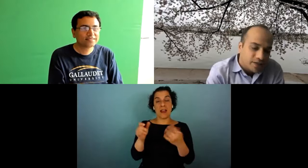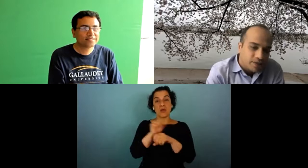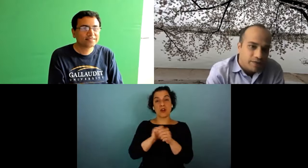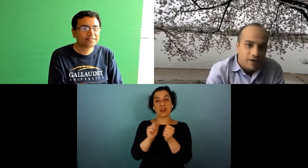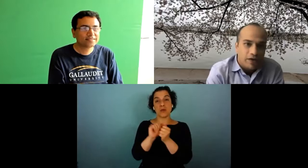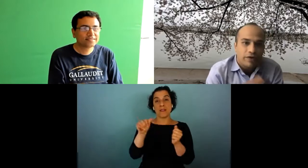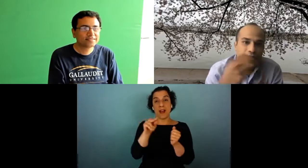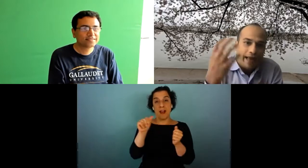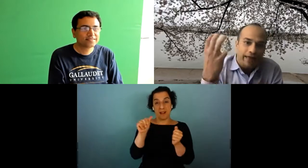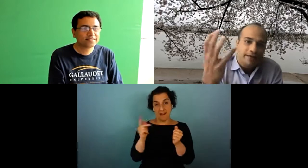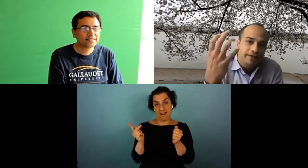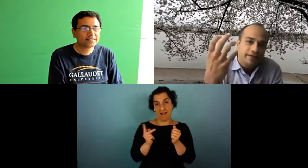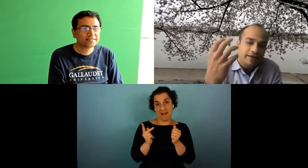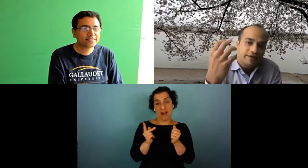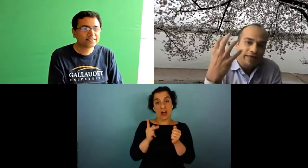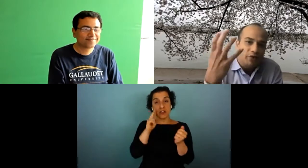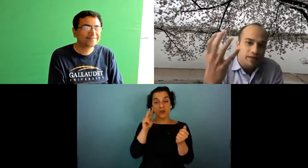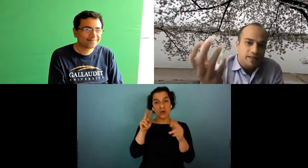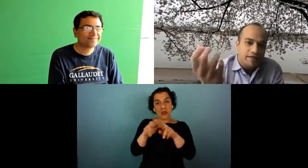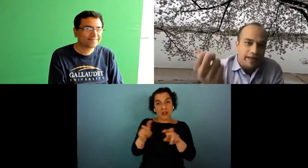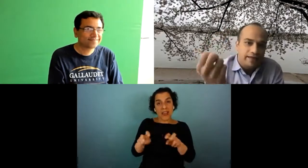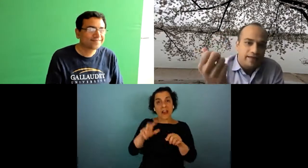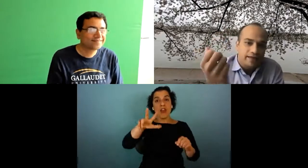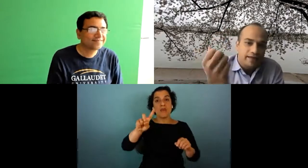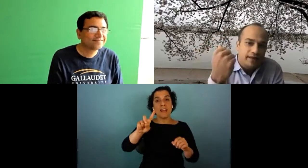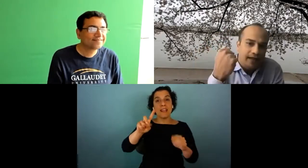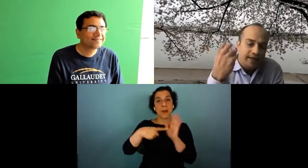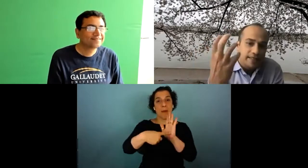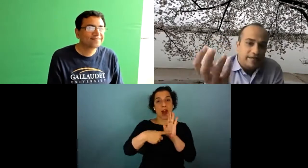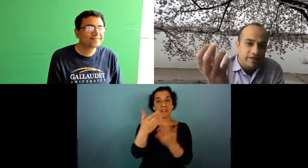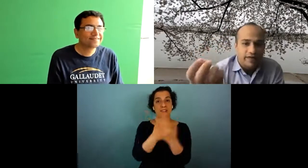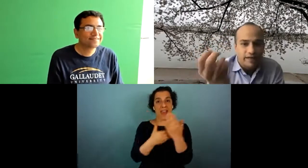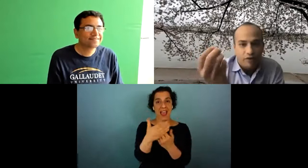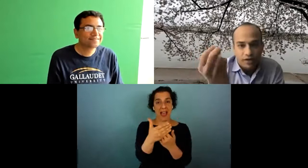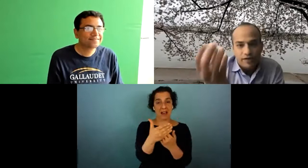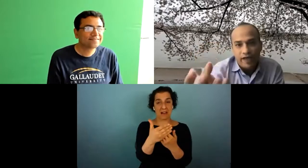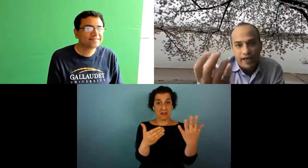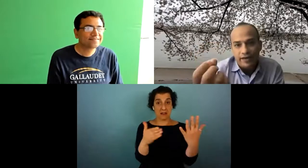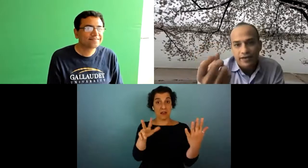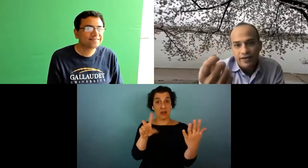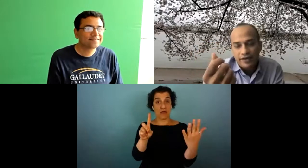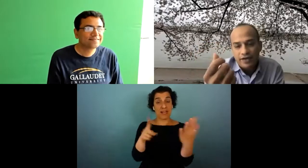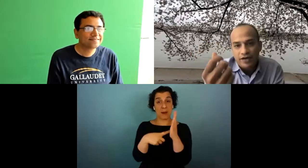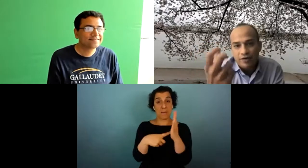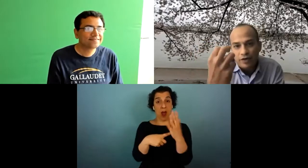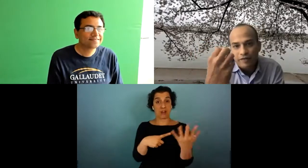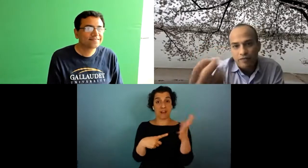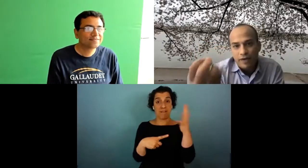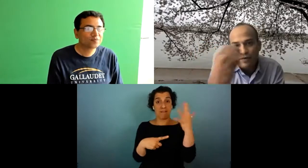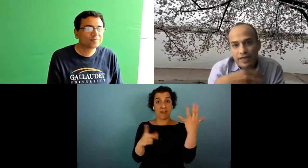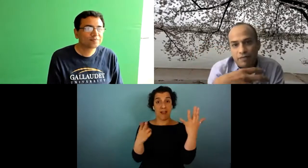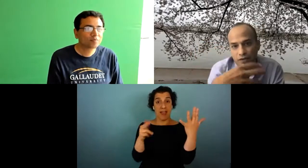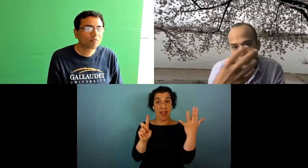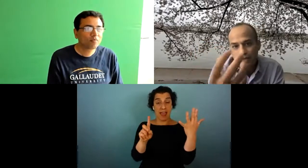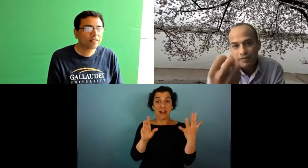us to look at hand 3d models of hand and see if the 3d models of hand uh would give you